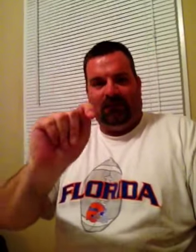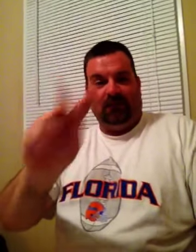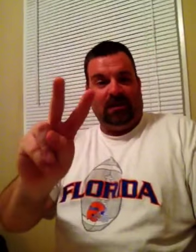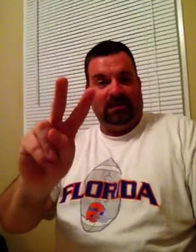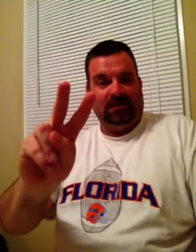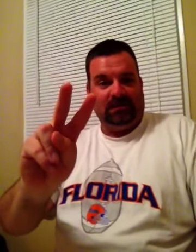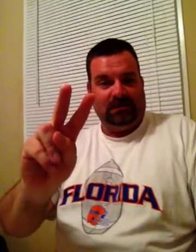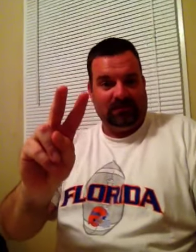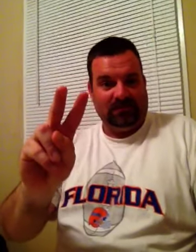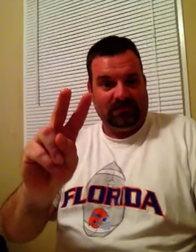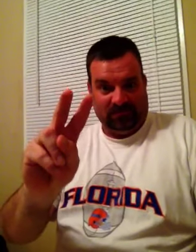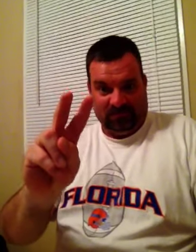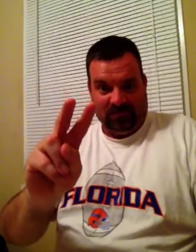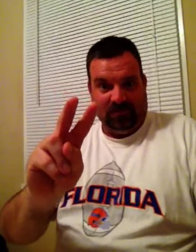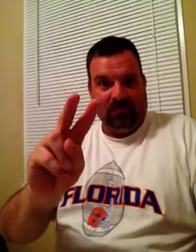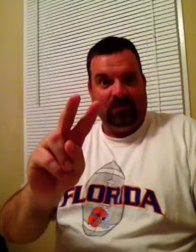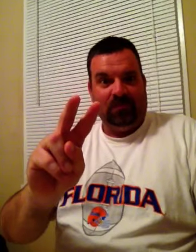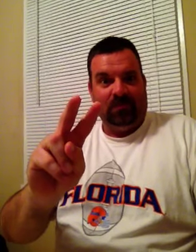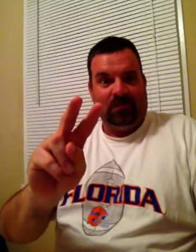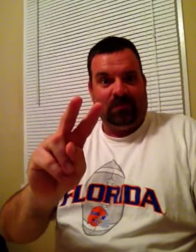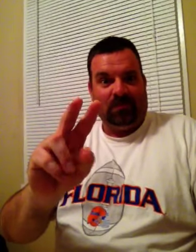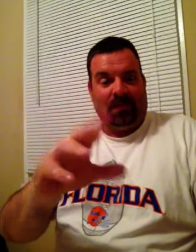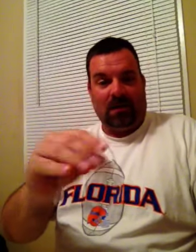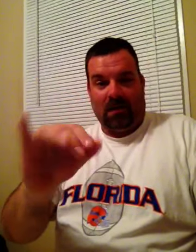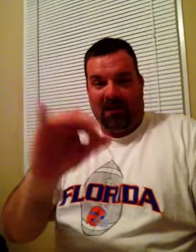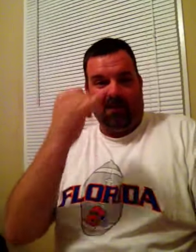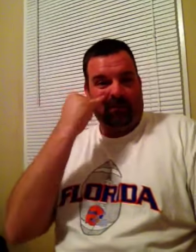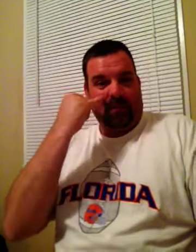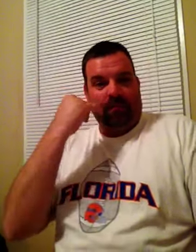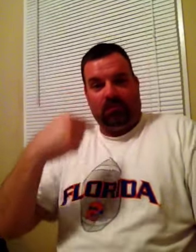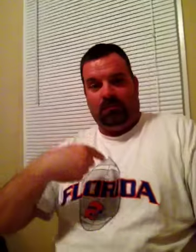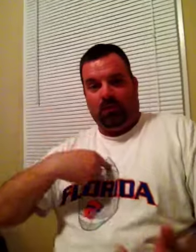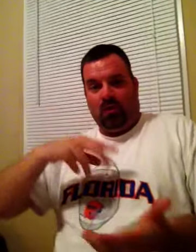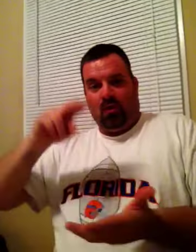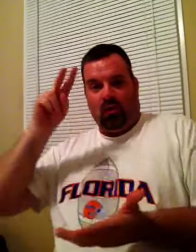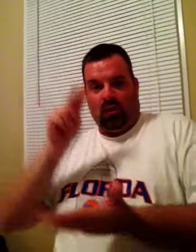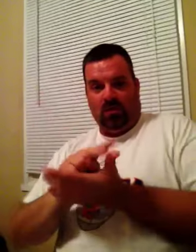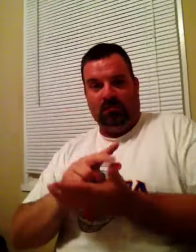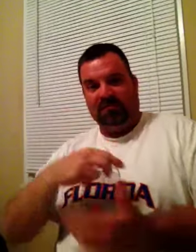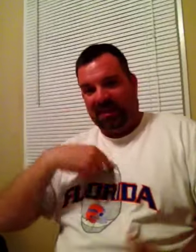Damn, that ain't fair. We have to go buy a bear playing for it. What is this, a circus?